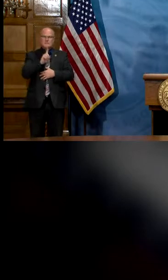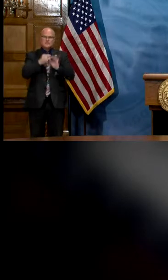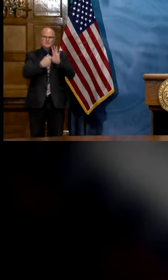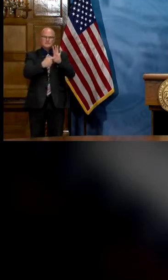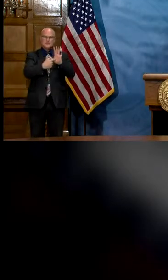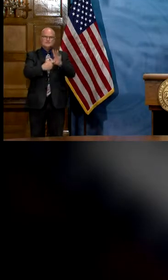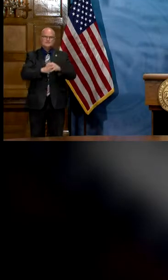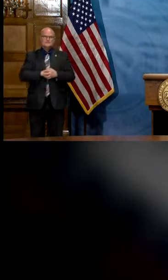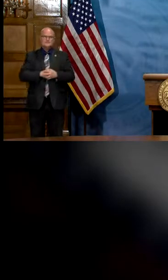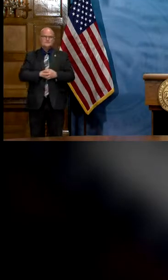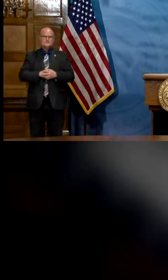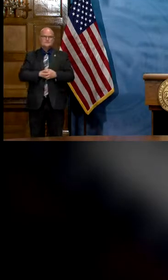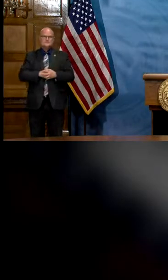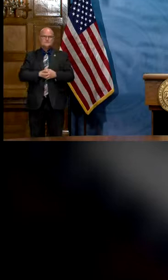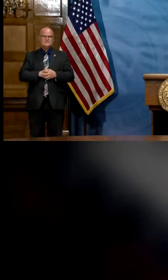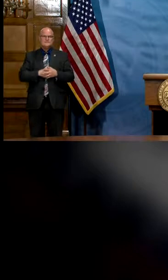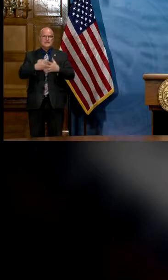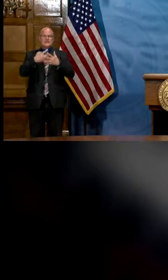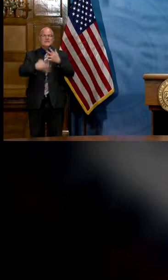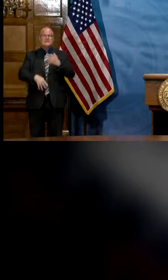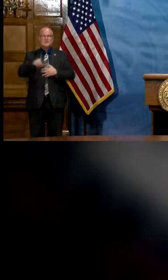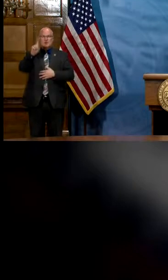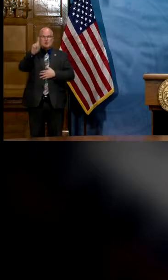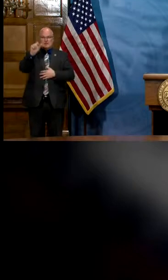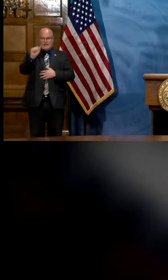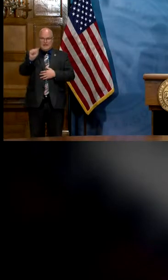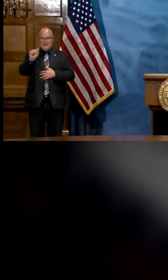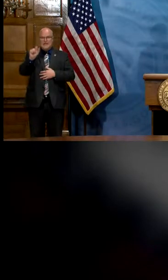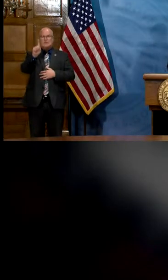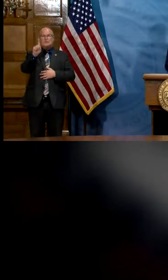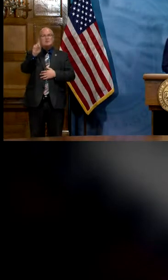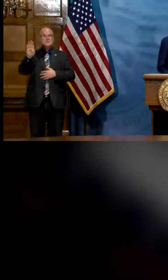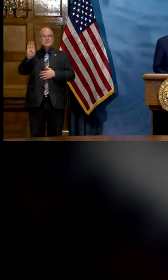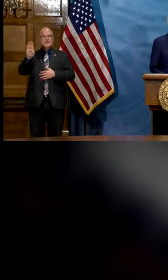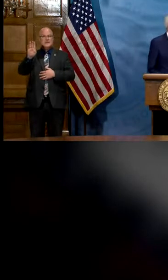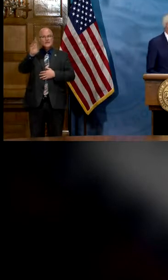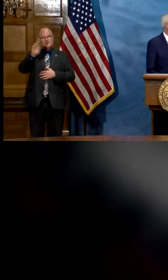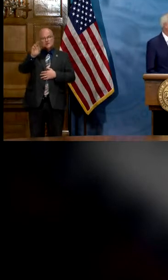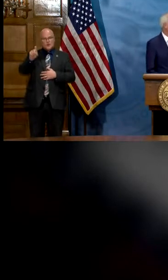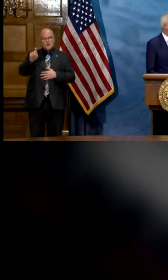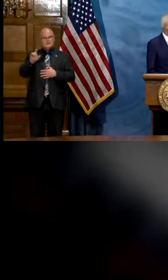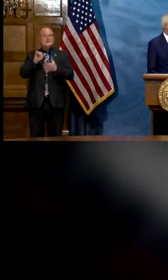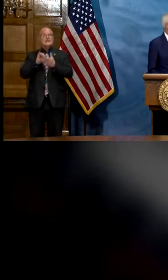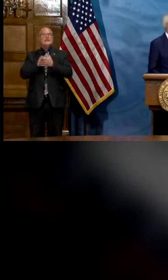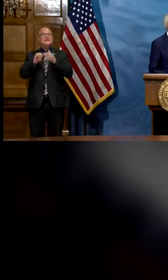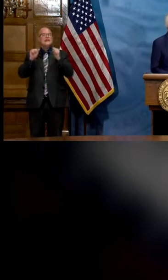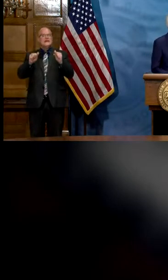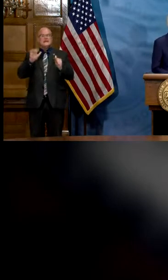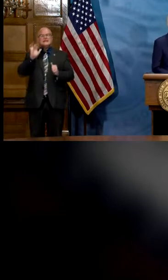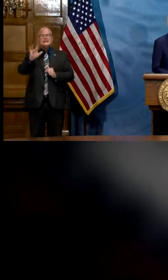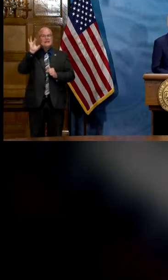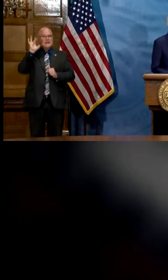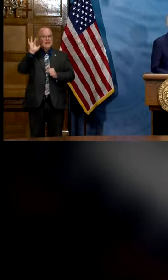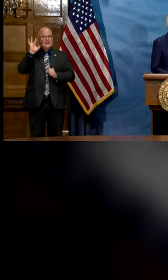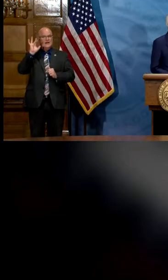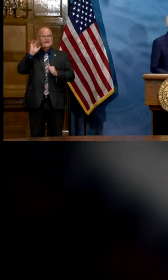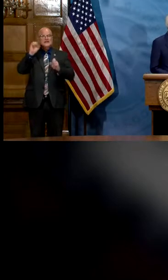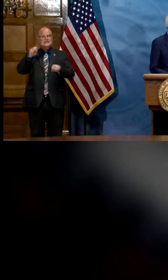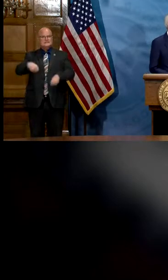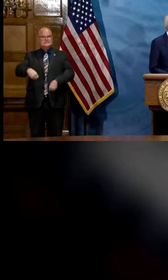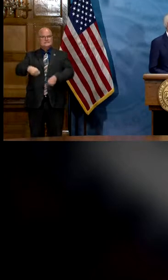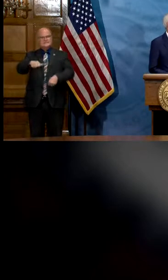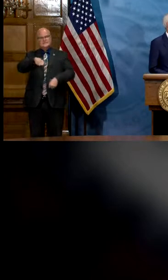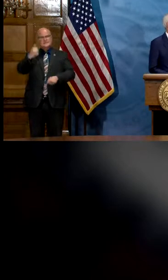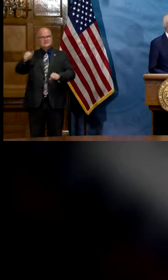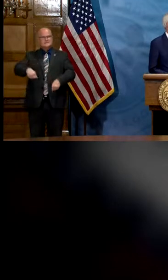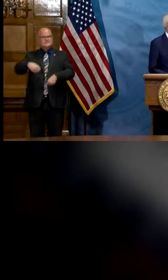point at it you can see the list of 1a and 1b pharmacies that you can click on and that will take you